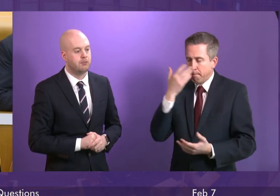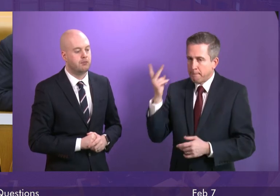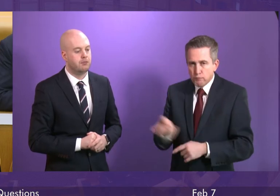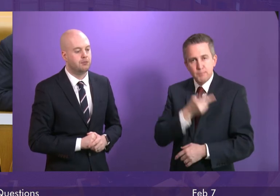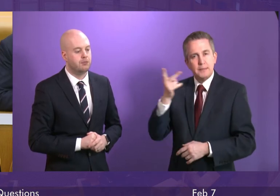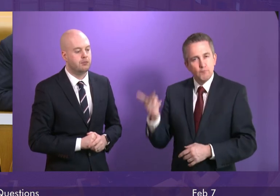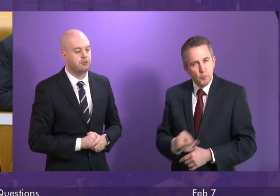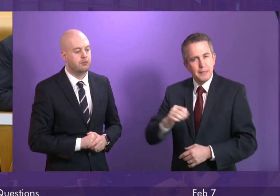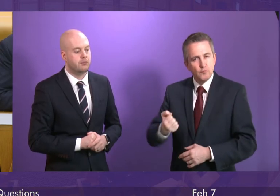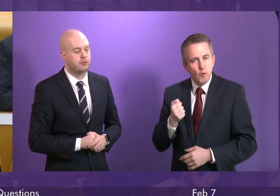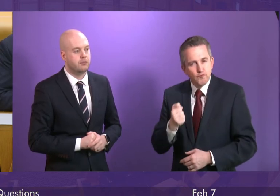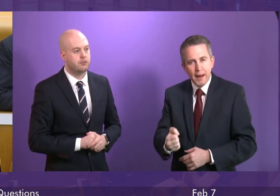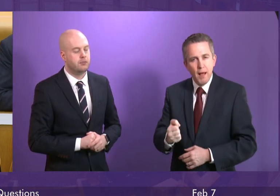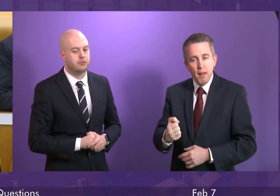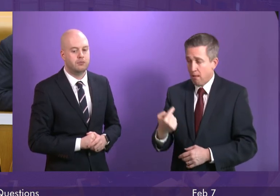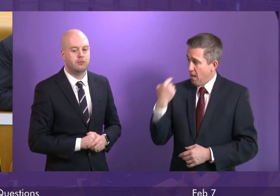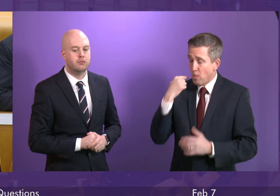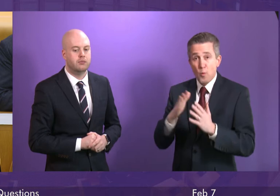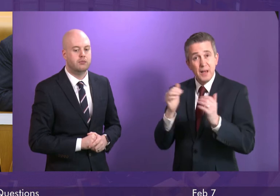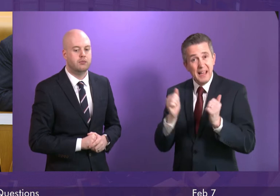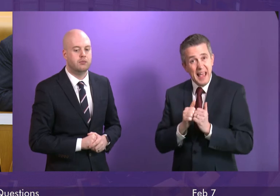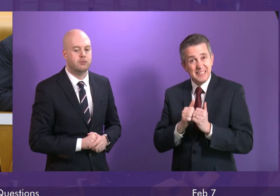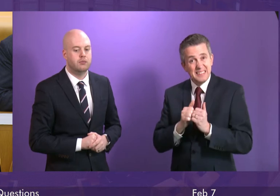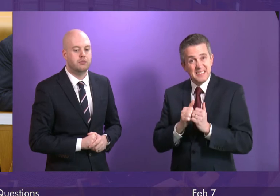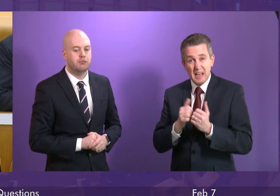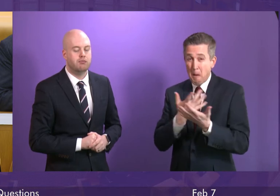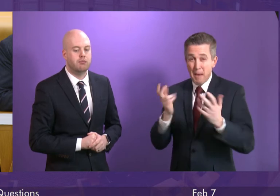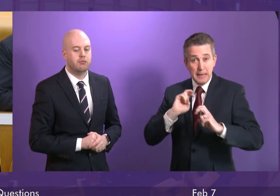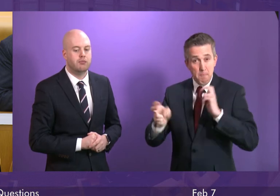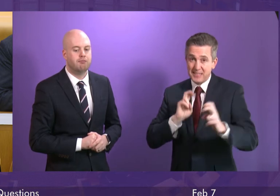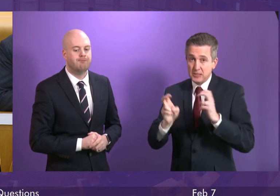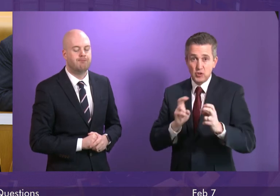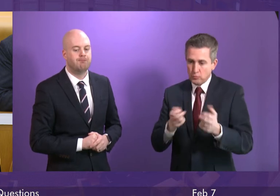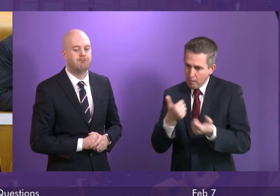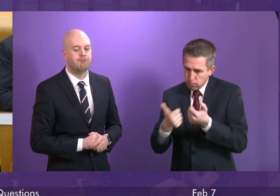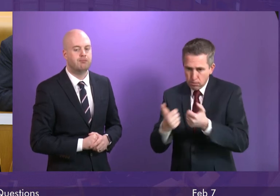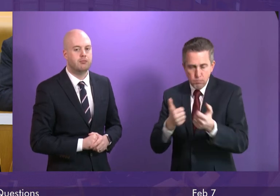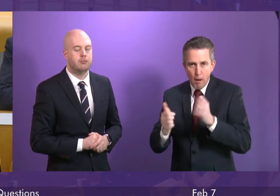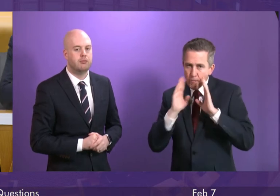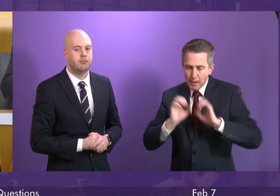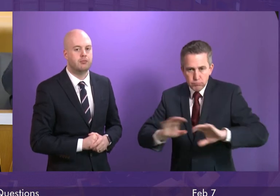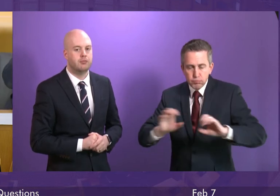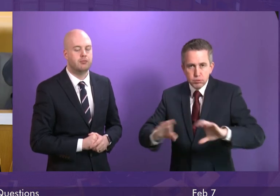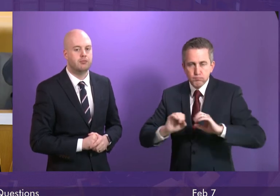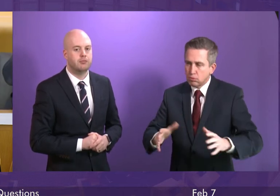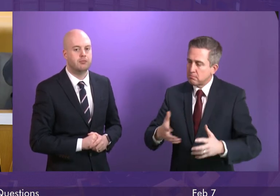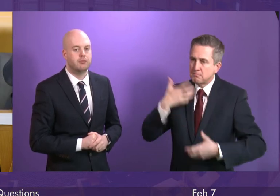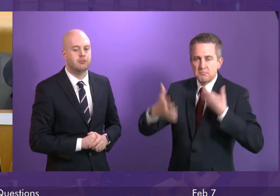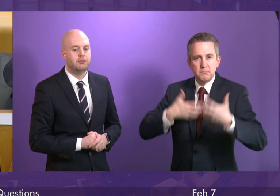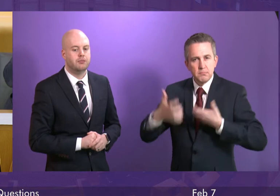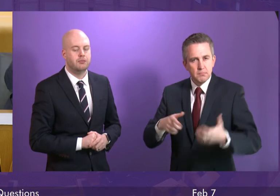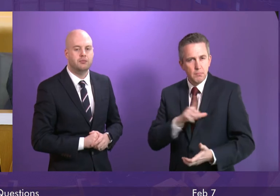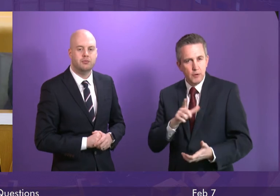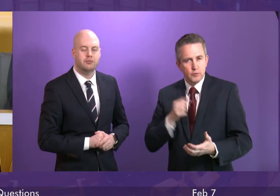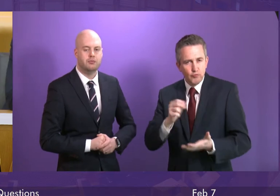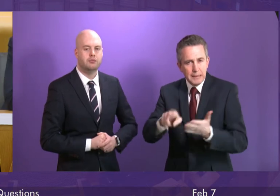experience. Over the weekend, passengers took to social media to share their experience of delays, cancellation, overcrowding,